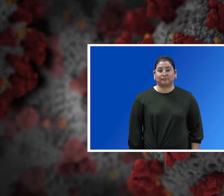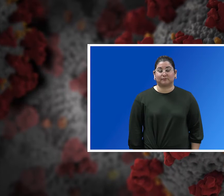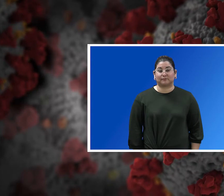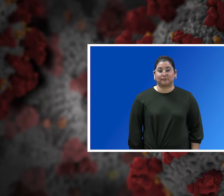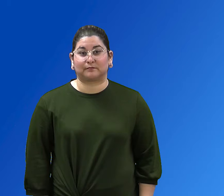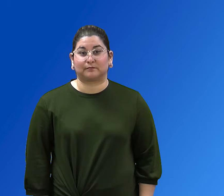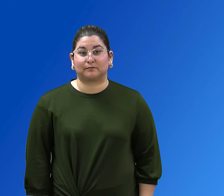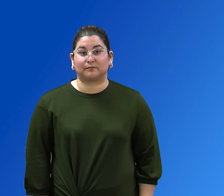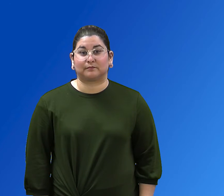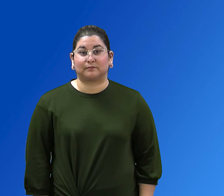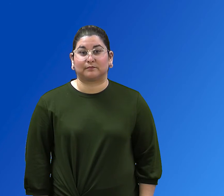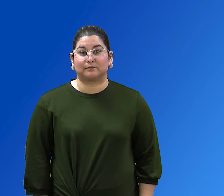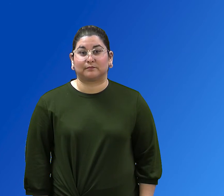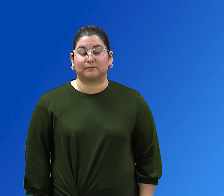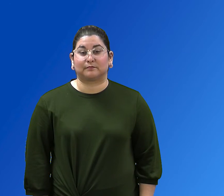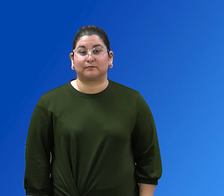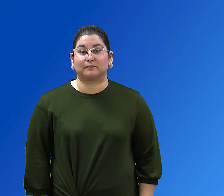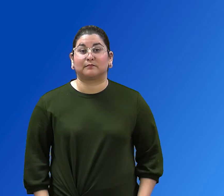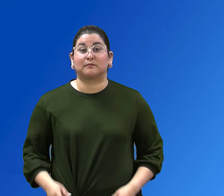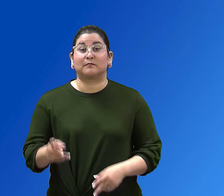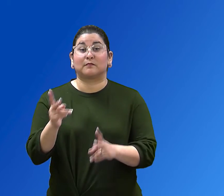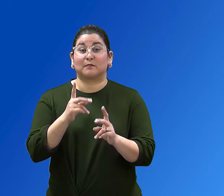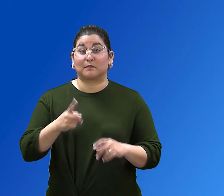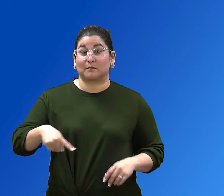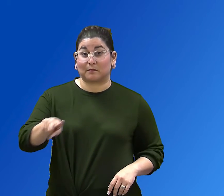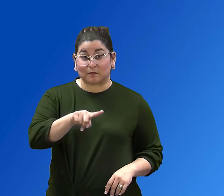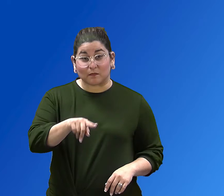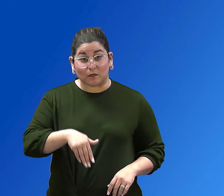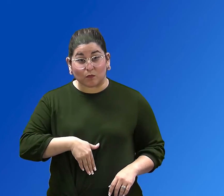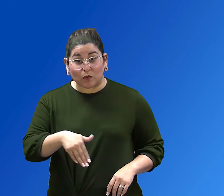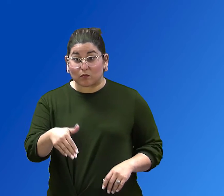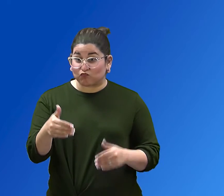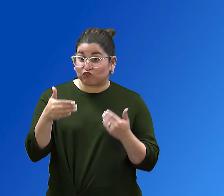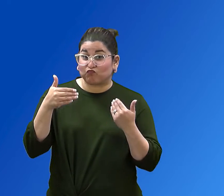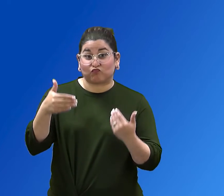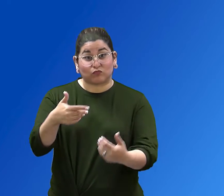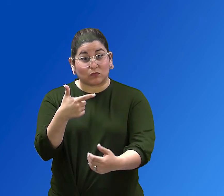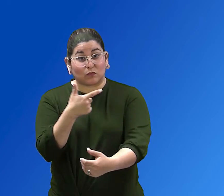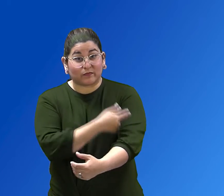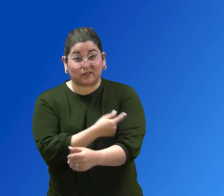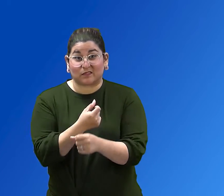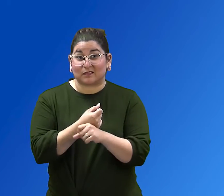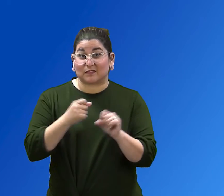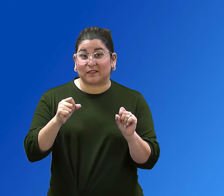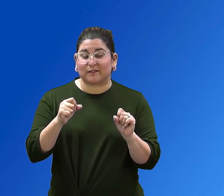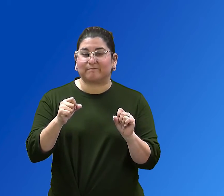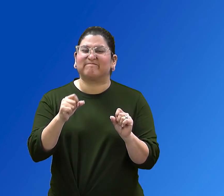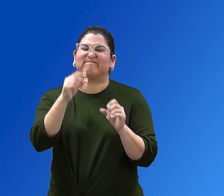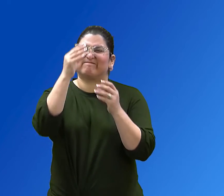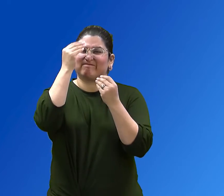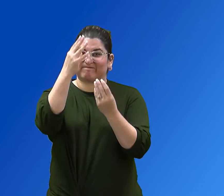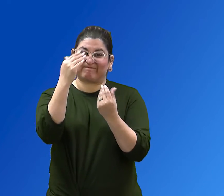There are limited data about the safety of COVID-19 vaccines for people who are pregnant.